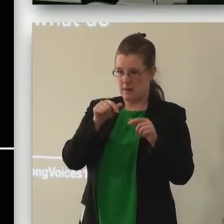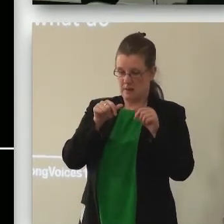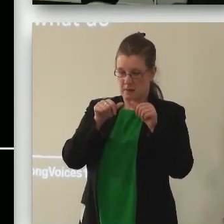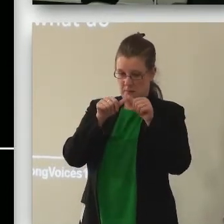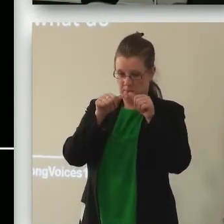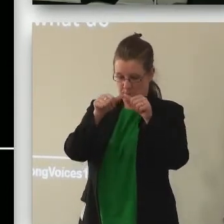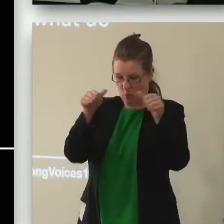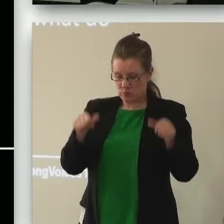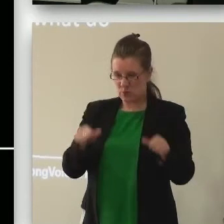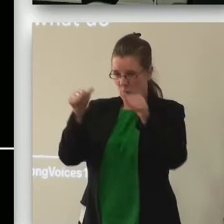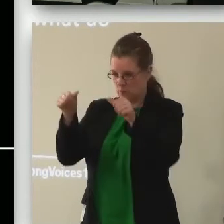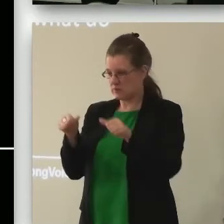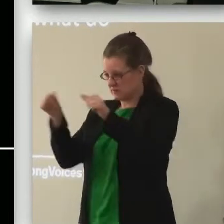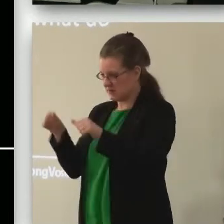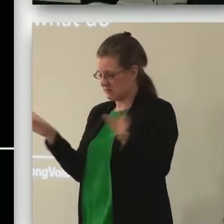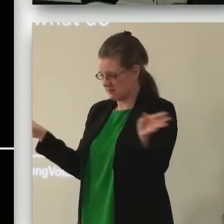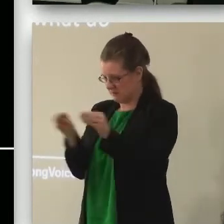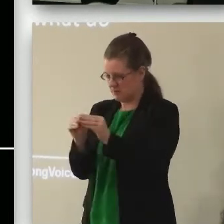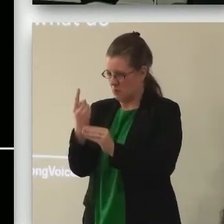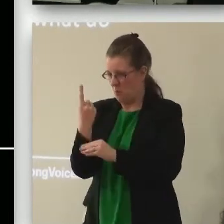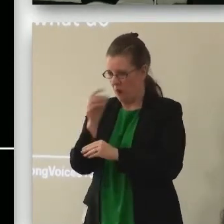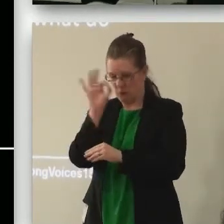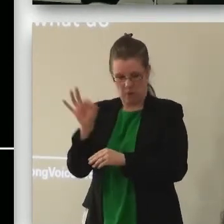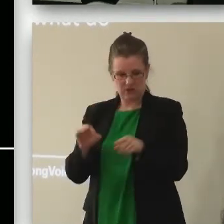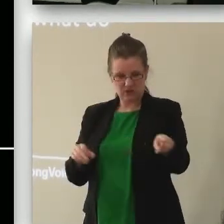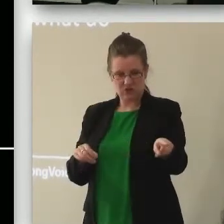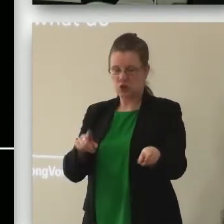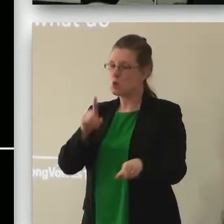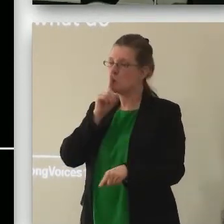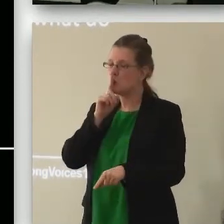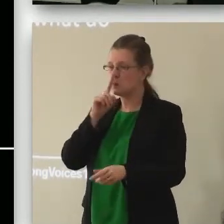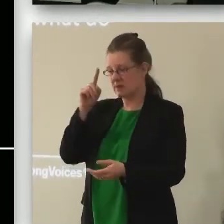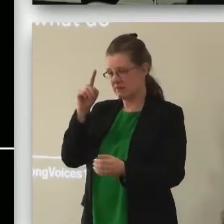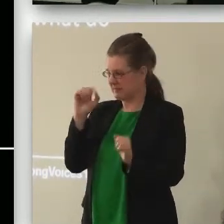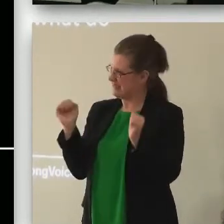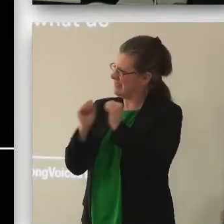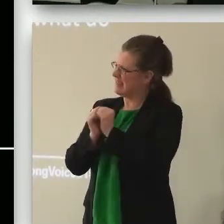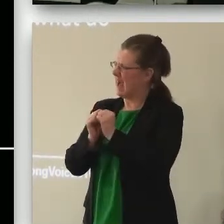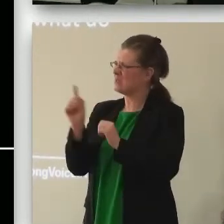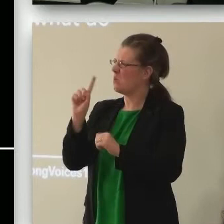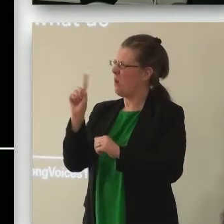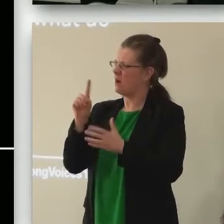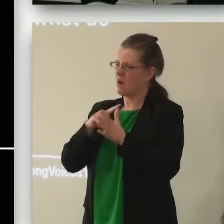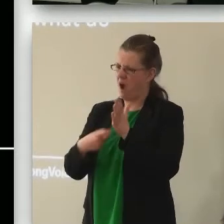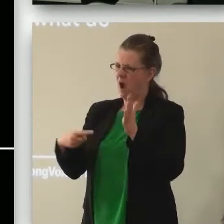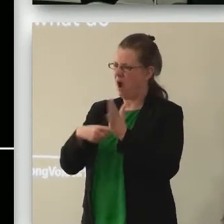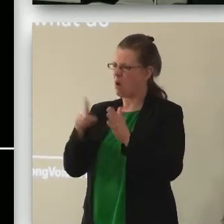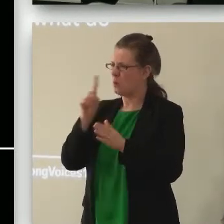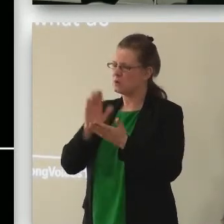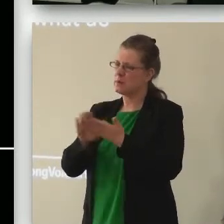paraphrase the question that's in front of you who decides what art and what do we mean by quality